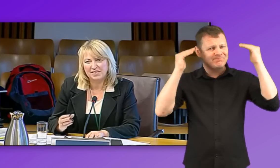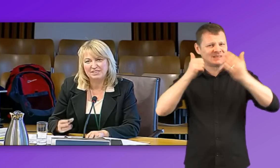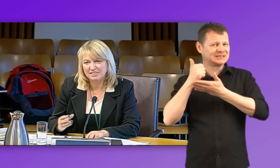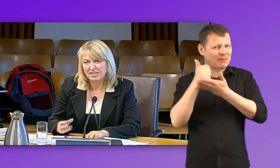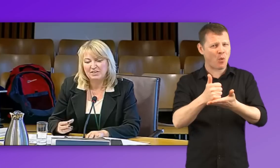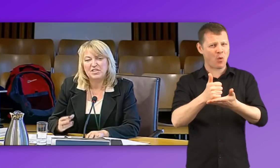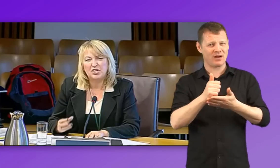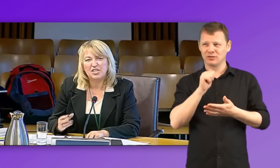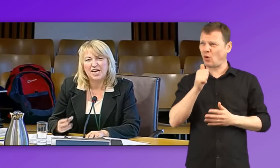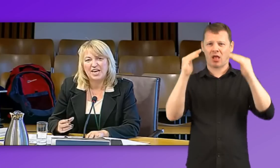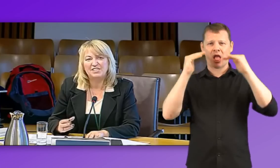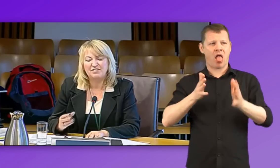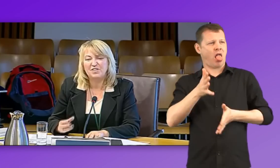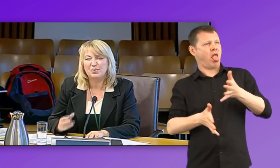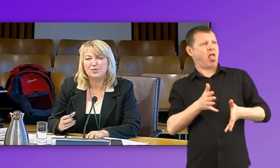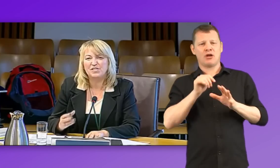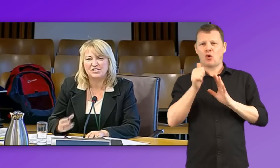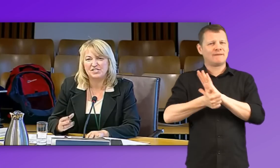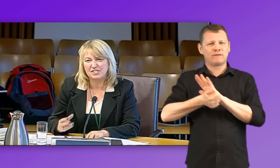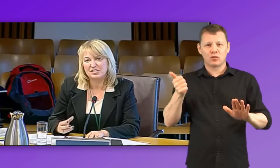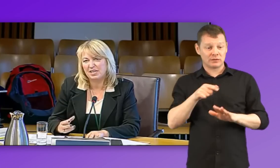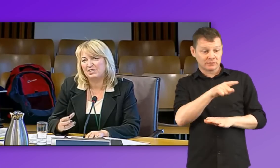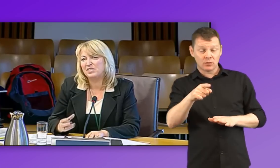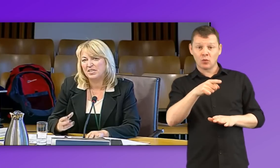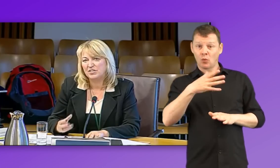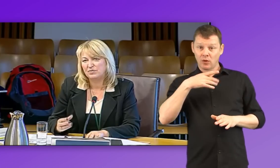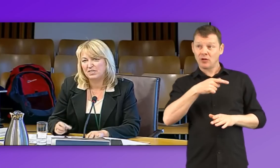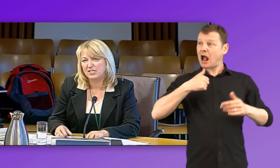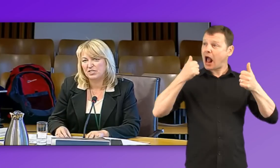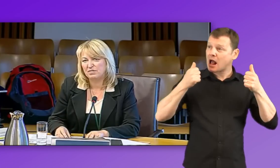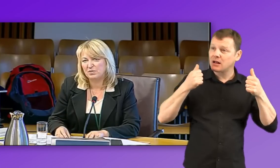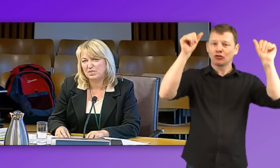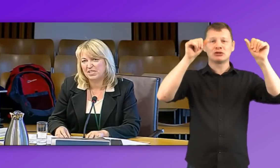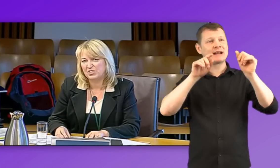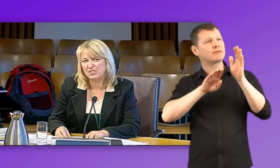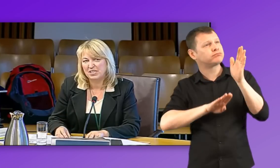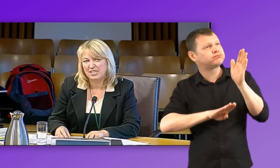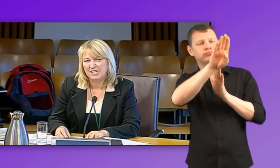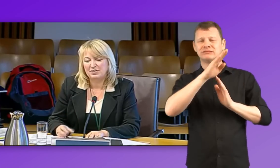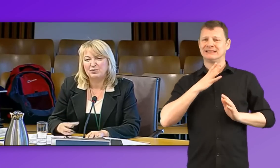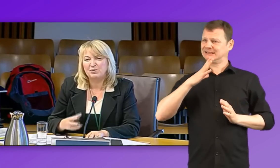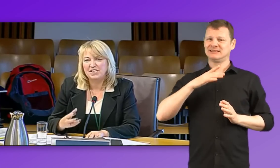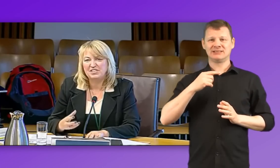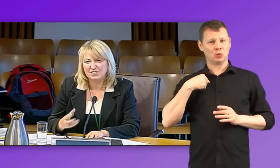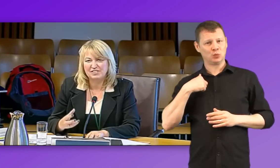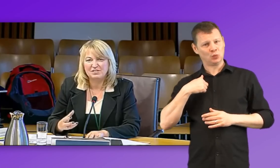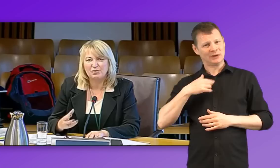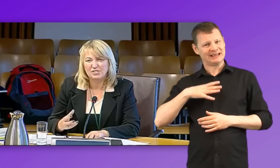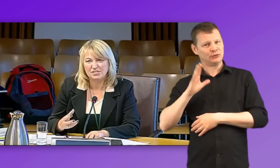than they currently had if they were going to succeed and to really achieve their potential. And I think we really need to listen to the voices